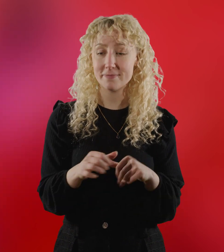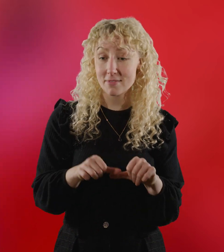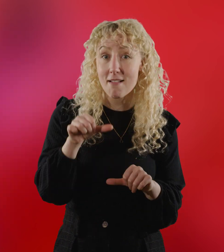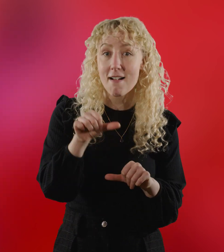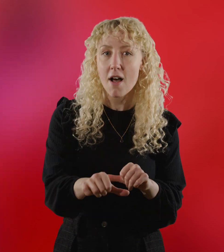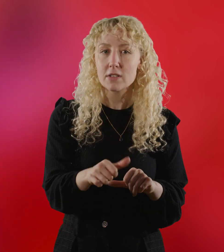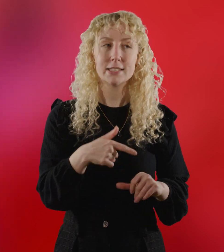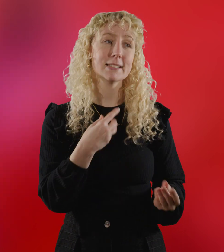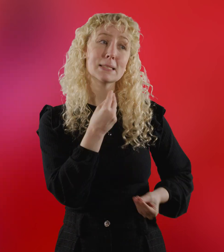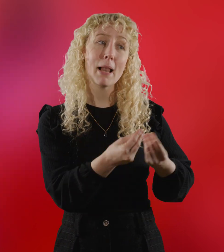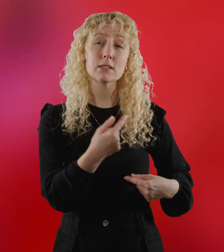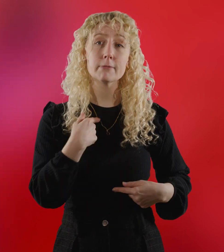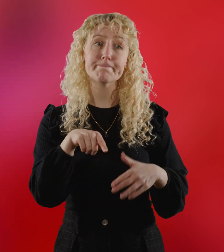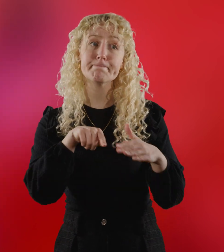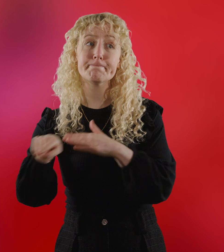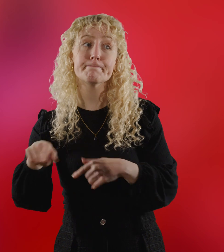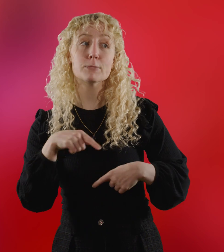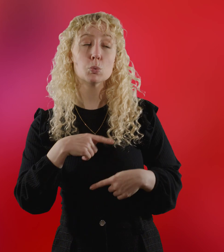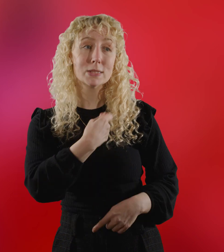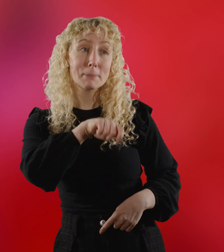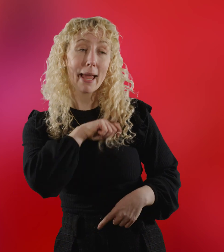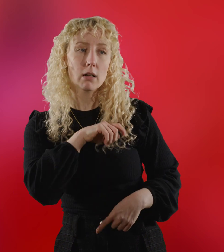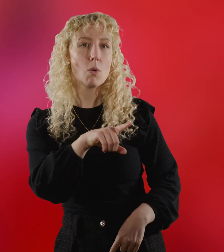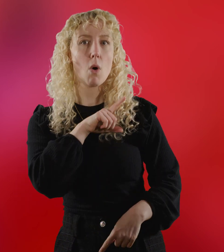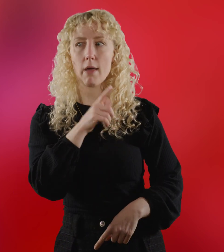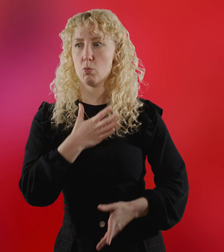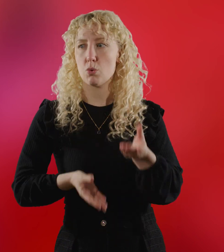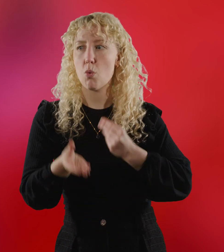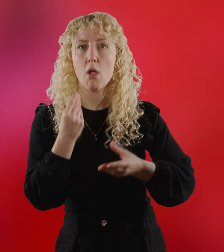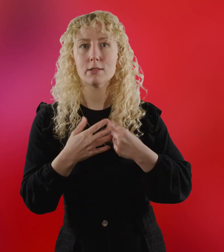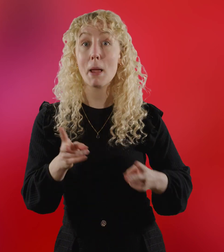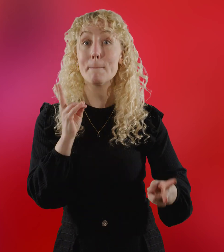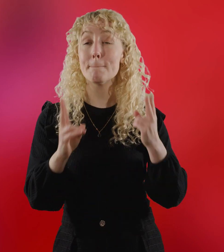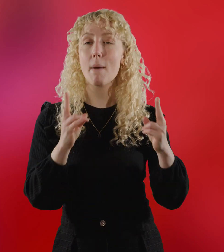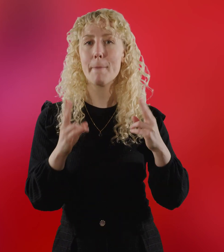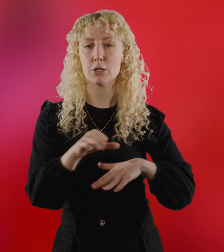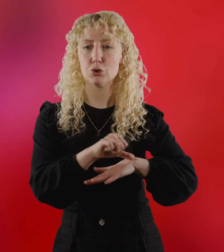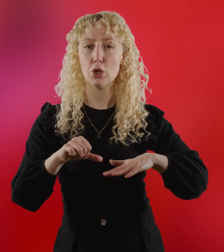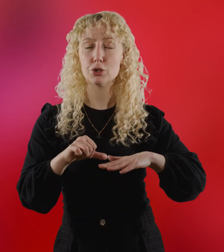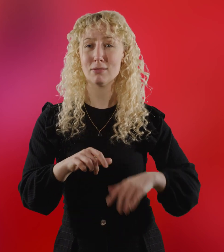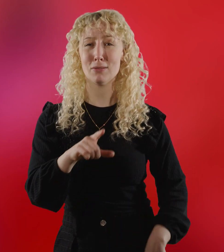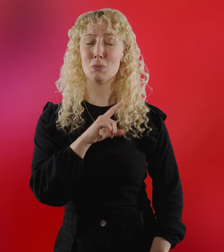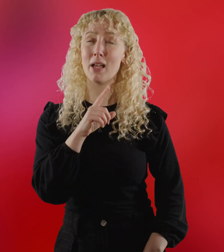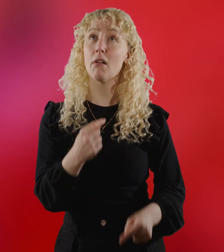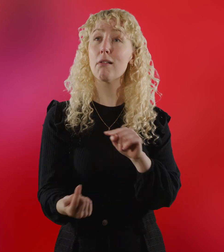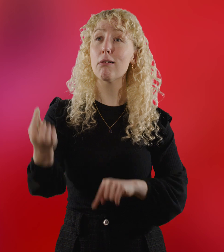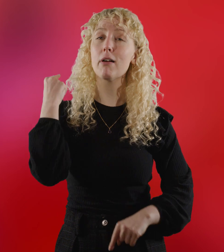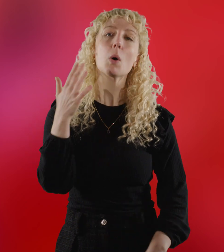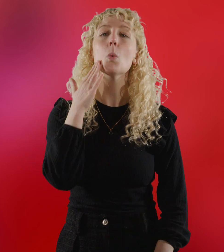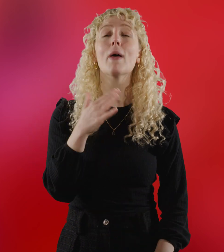Afterwards, he tells her he's off to Spain to become a barber surgeon. And learn the medical skills that would have saved the dying merchant